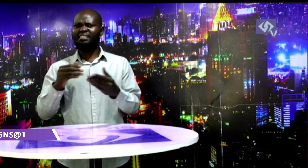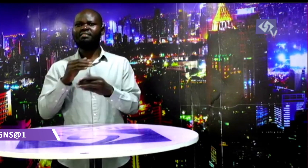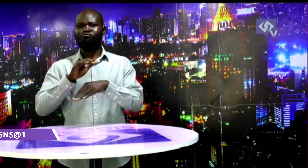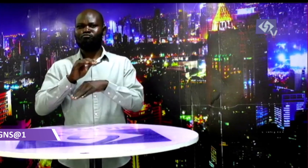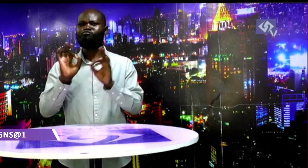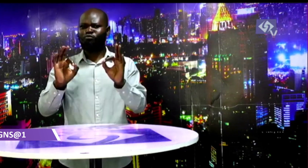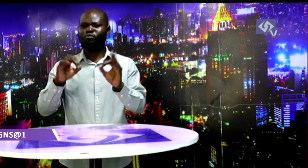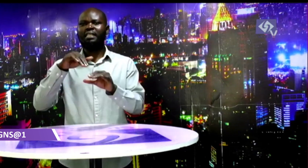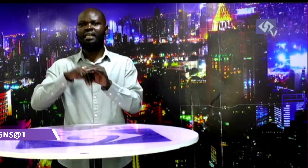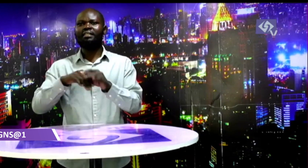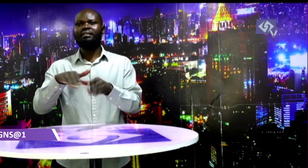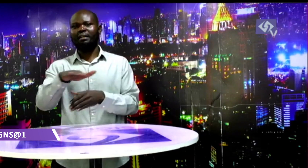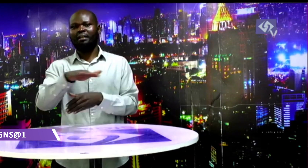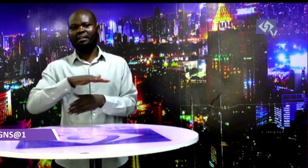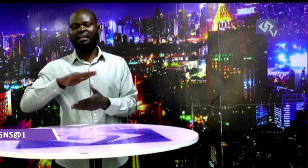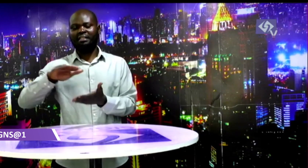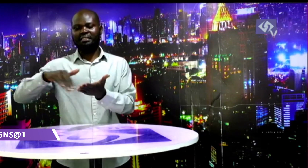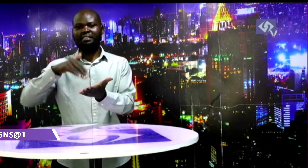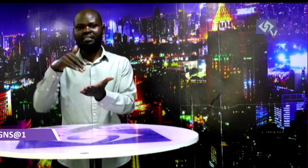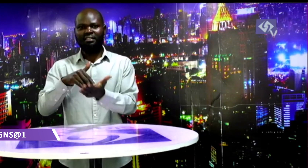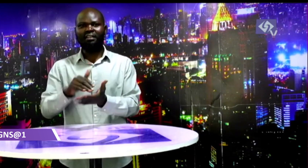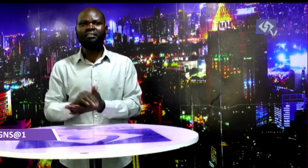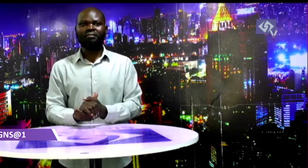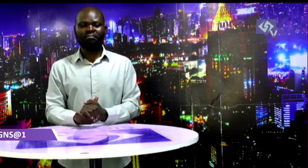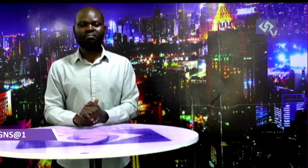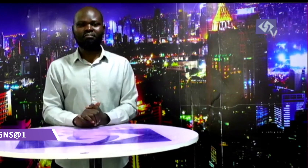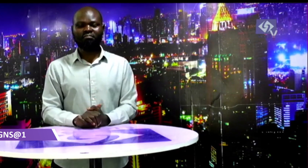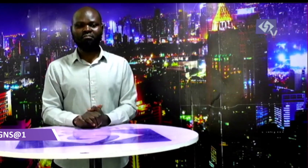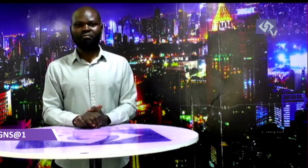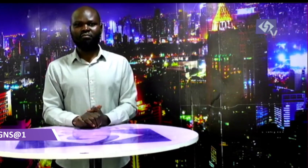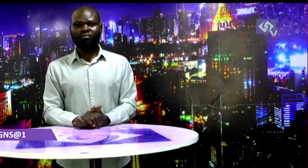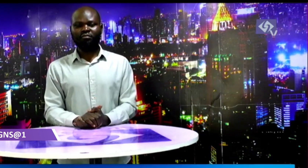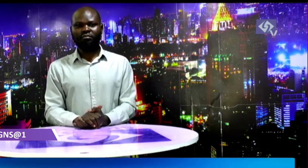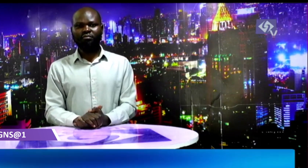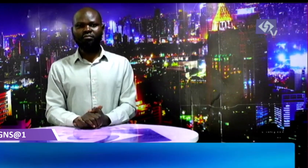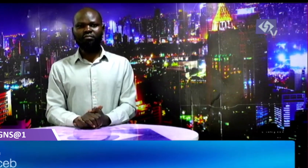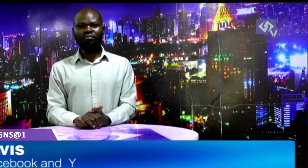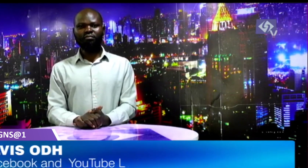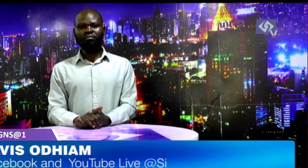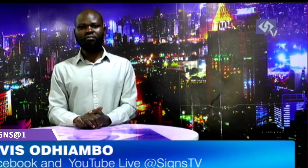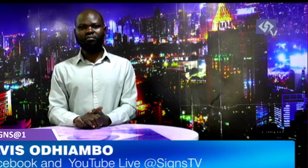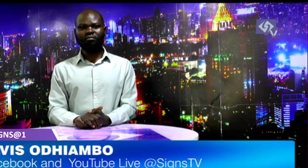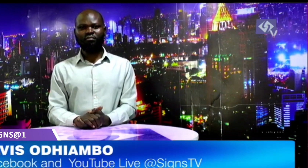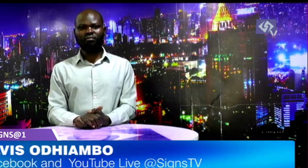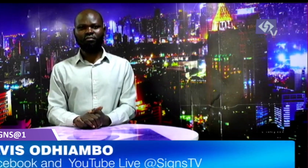including the supply of safe water and address sanitation concerns in rescue centers